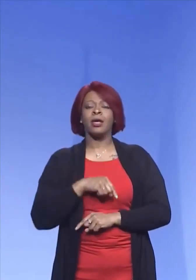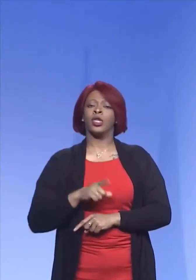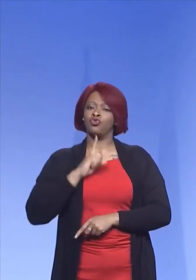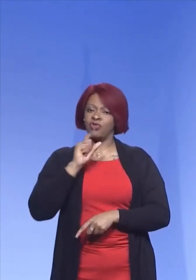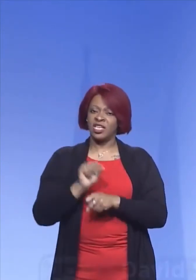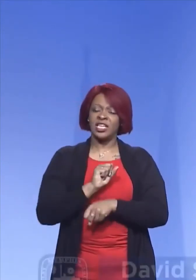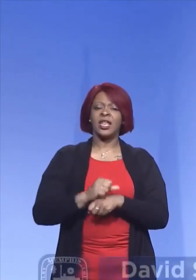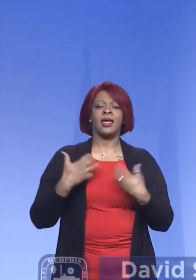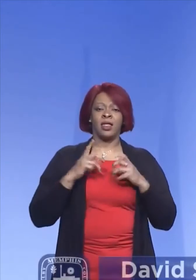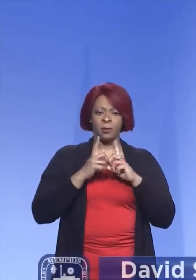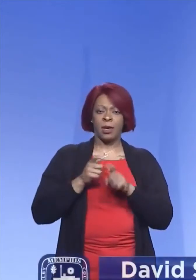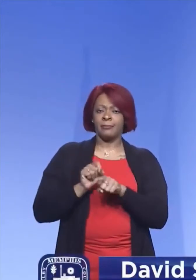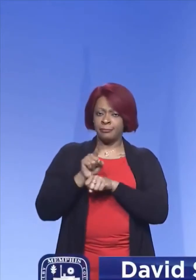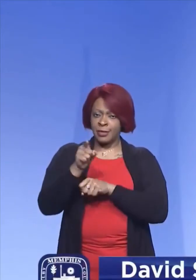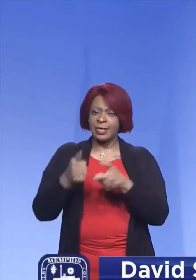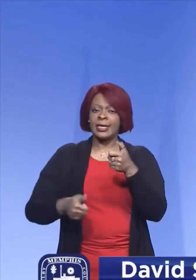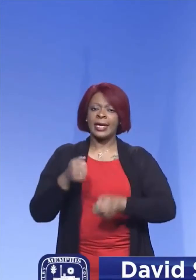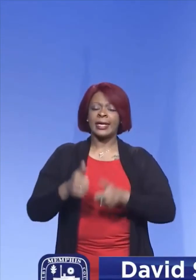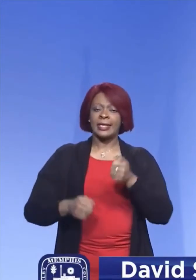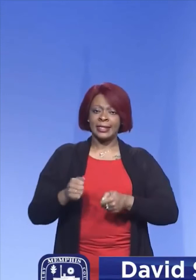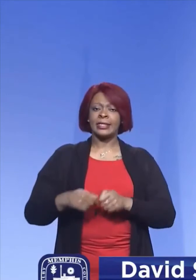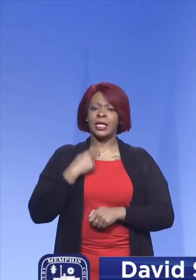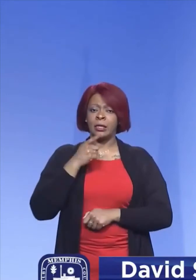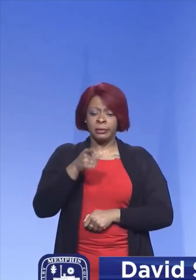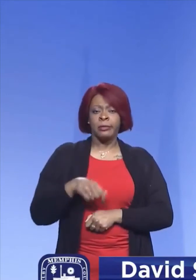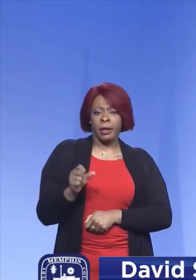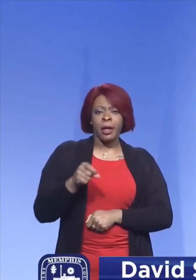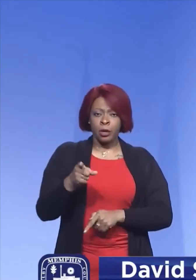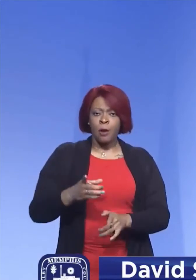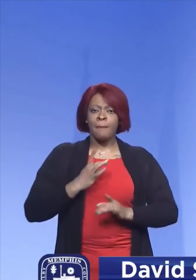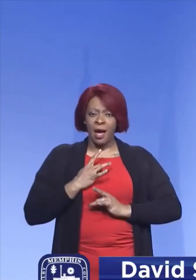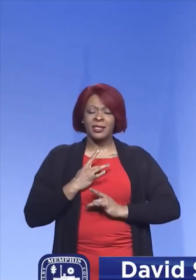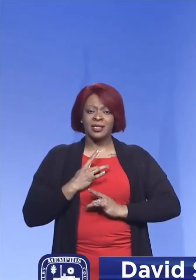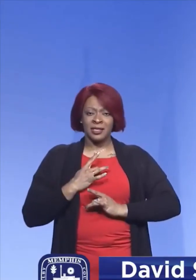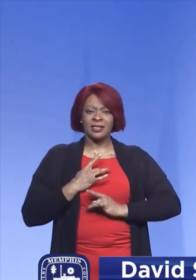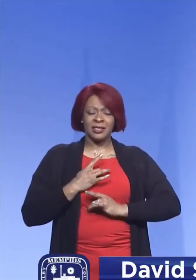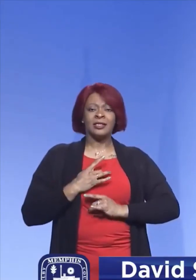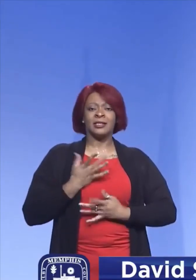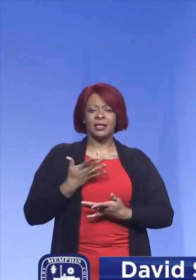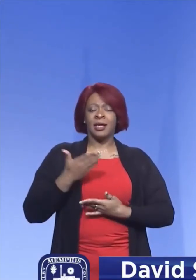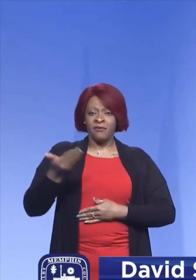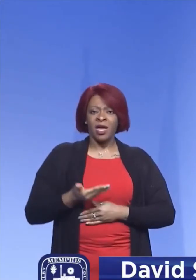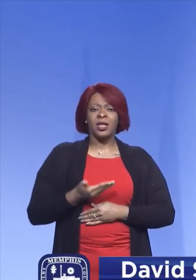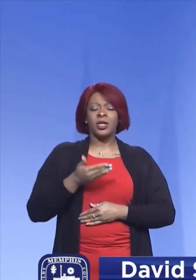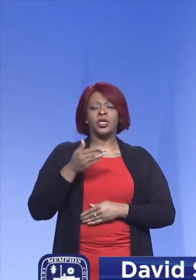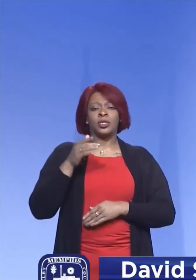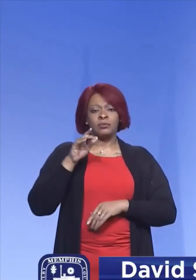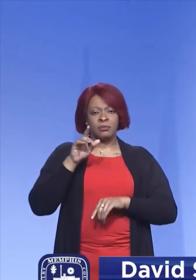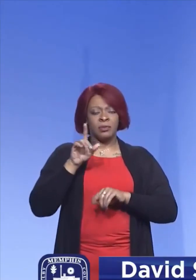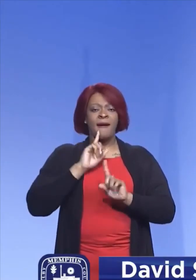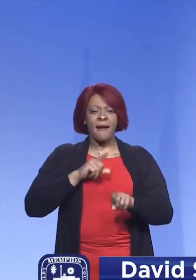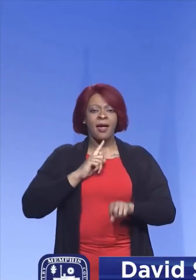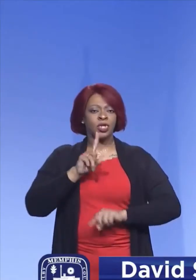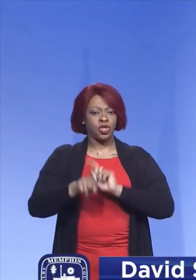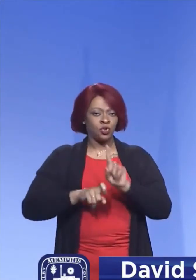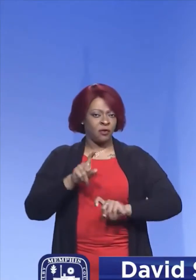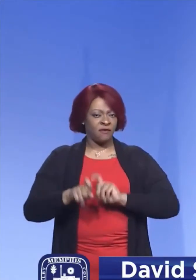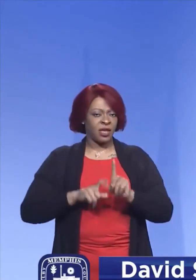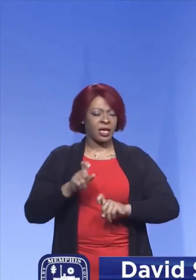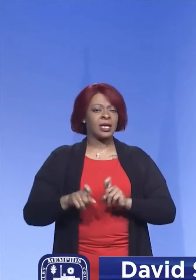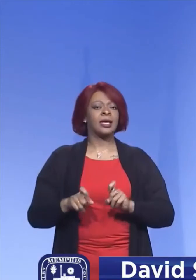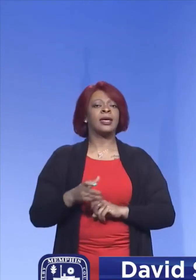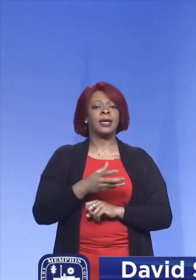health department is actually sending you a text and telling you that you've tested positive and inviting you to do the survey. And then,